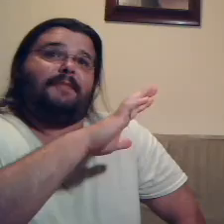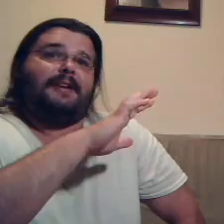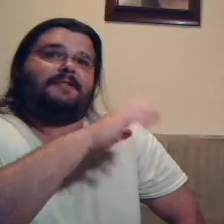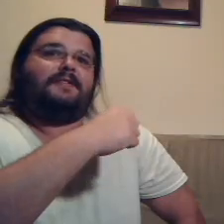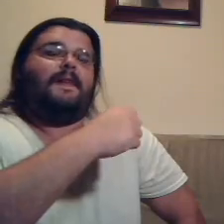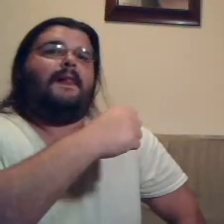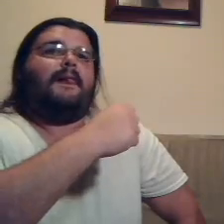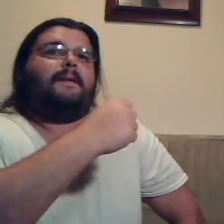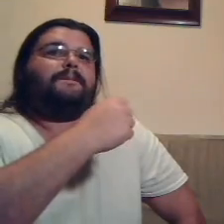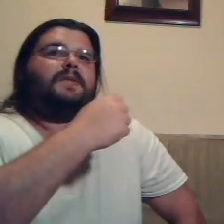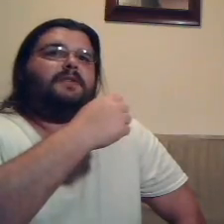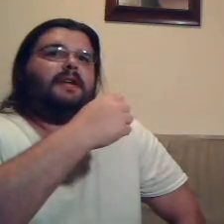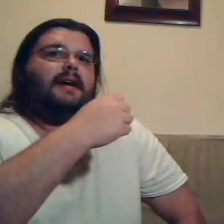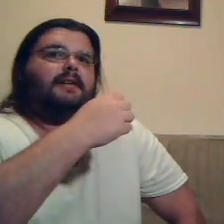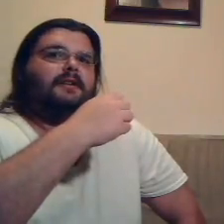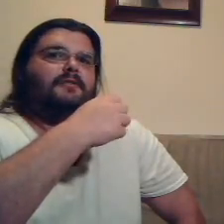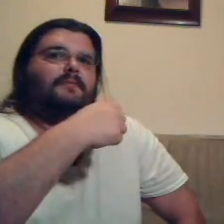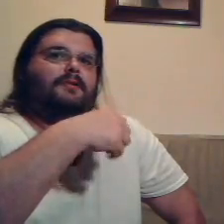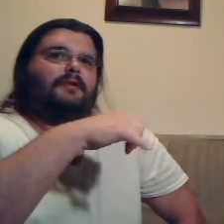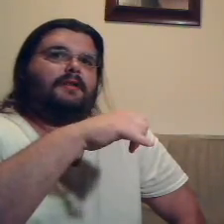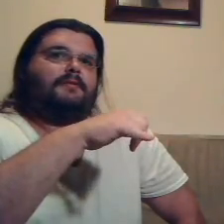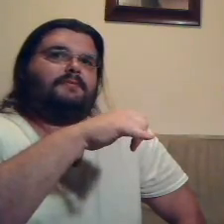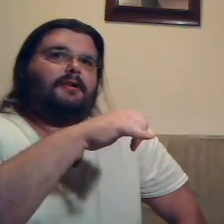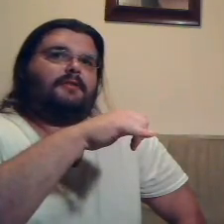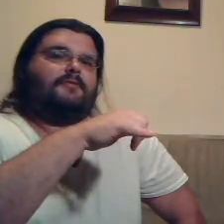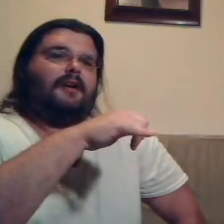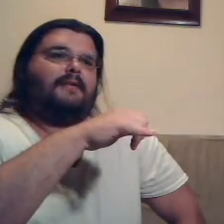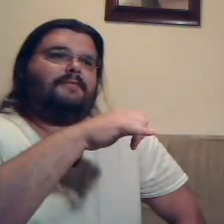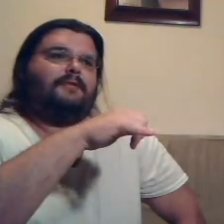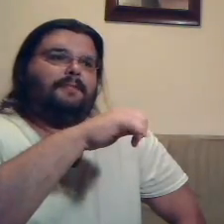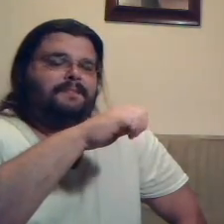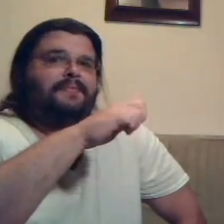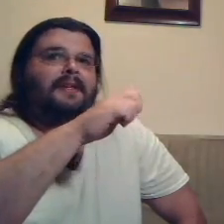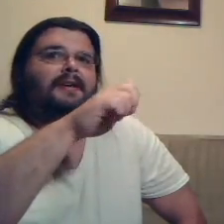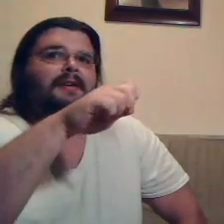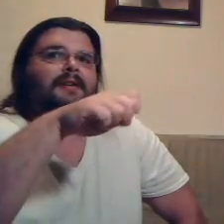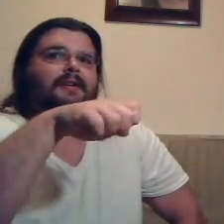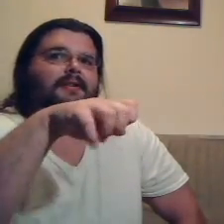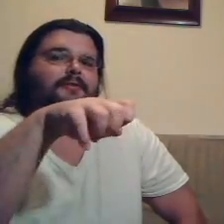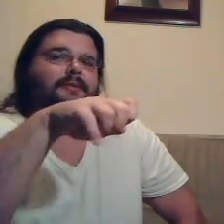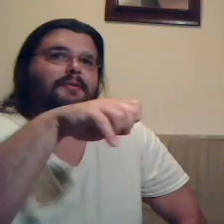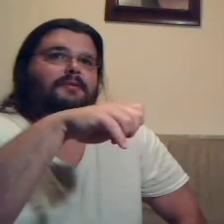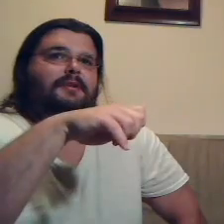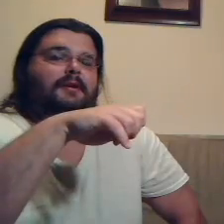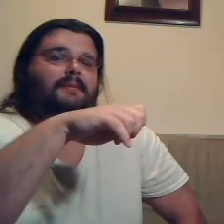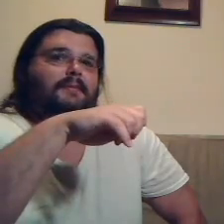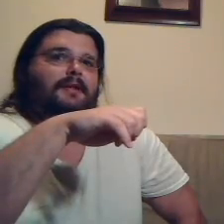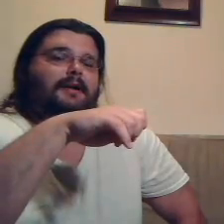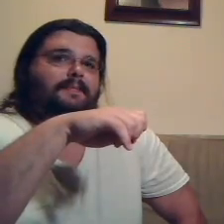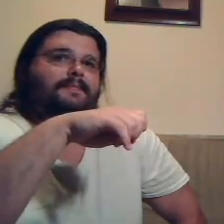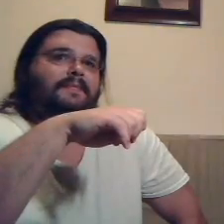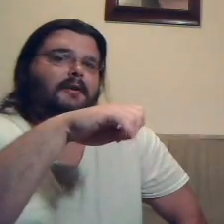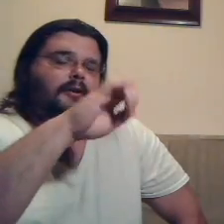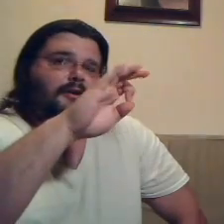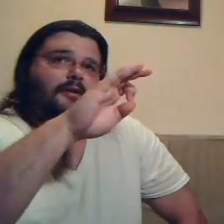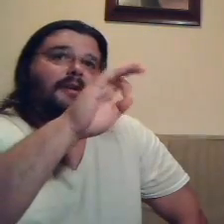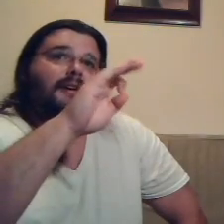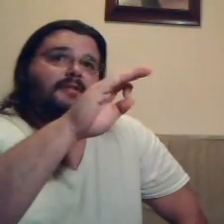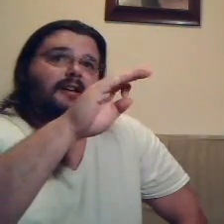minutes. And I had another employee that was working the drive-thru. You know, she pulls up, and I'm like, no, no, no, no. He's